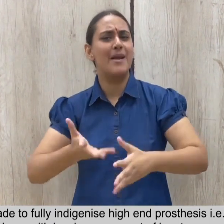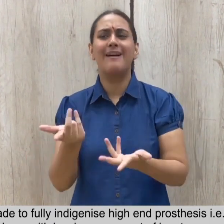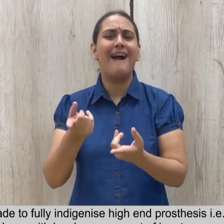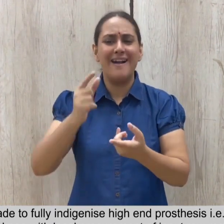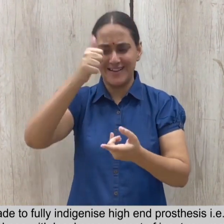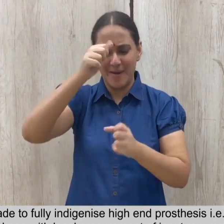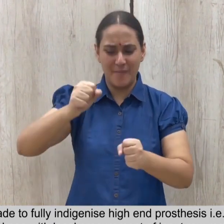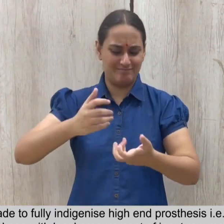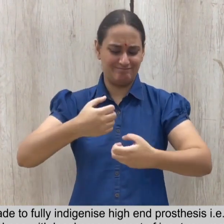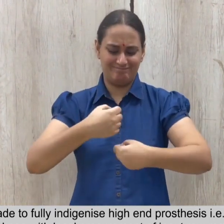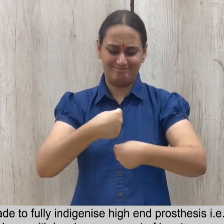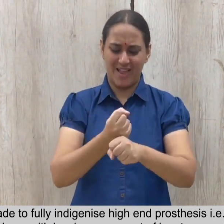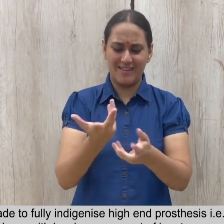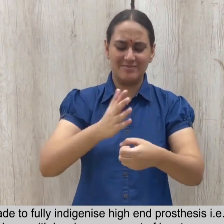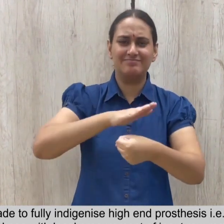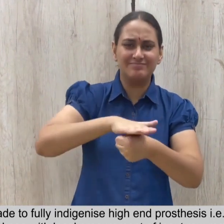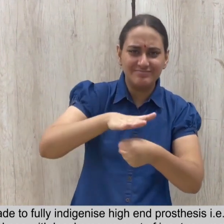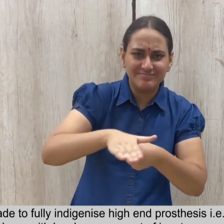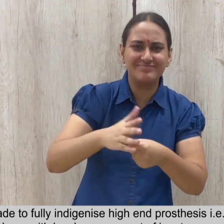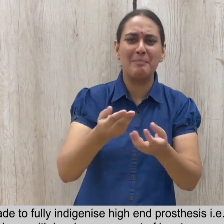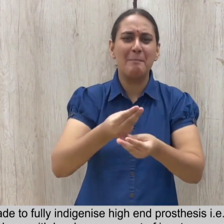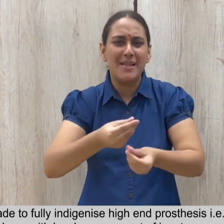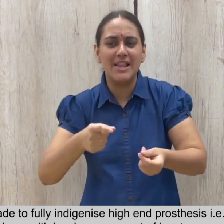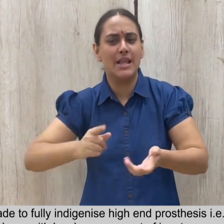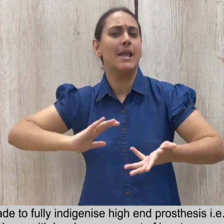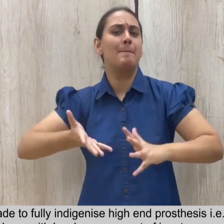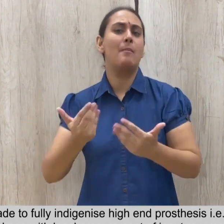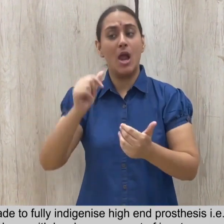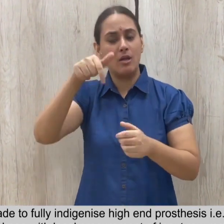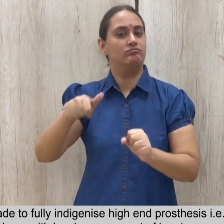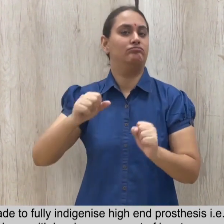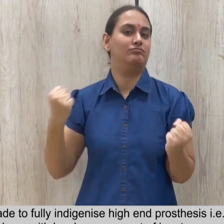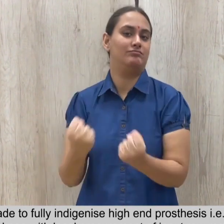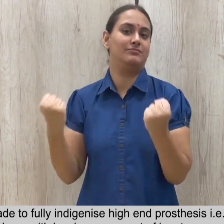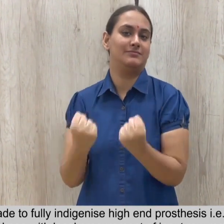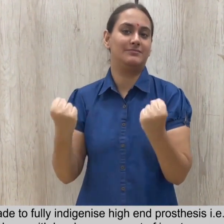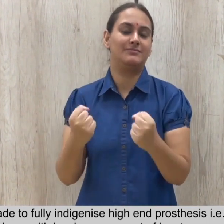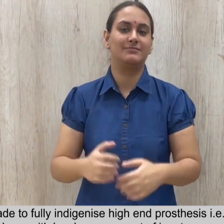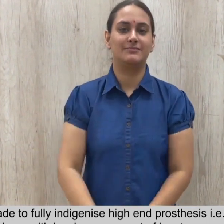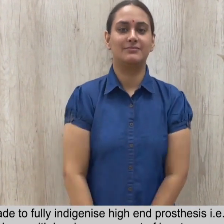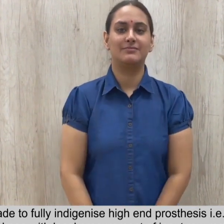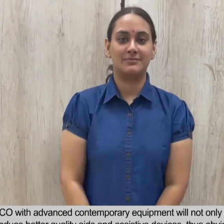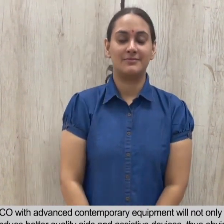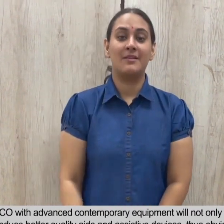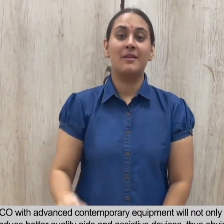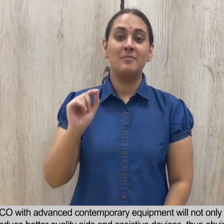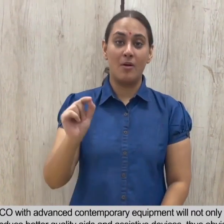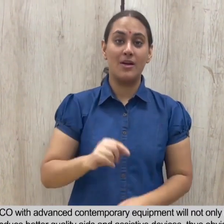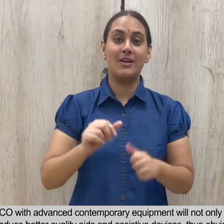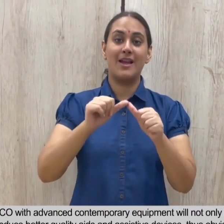.4 Artificial Modernization